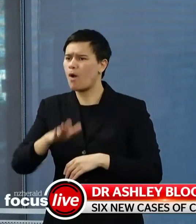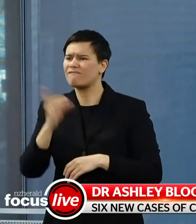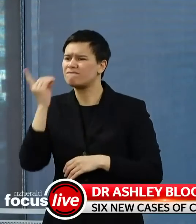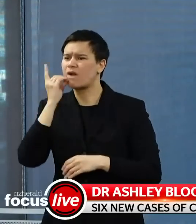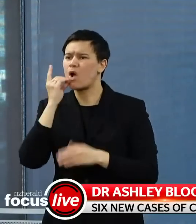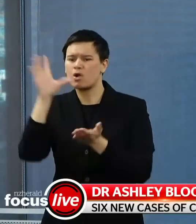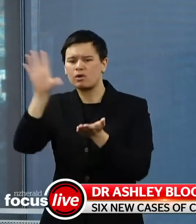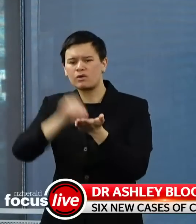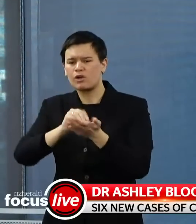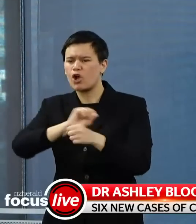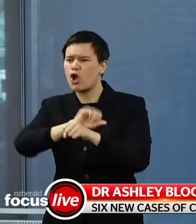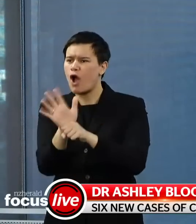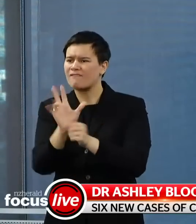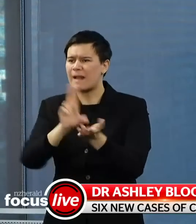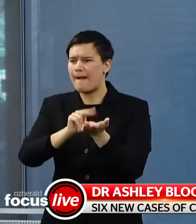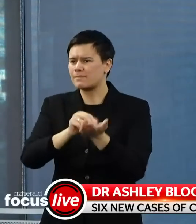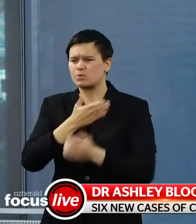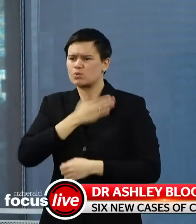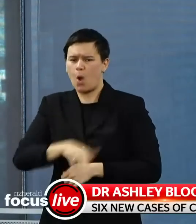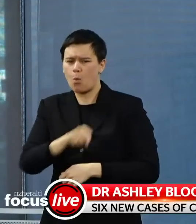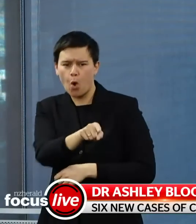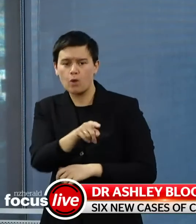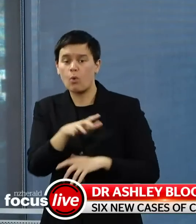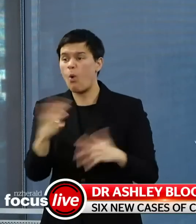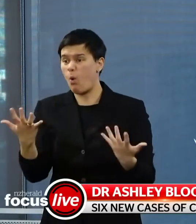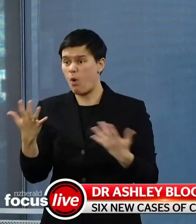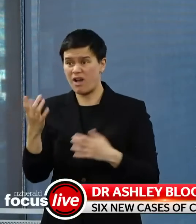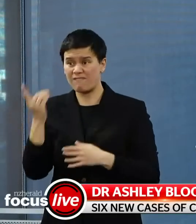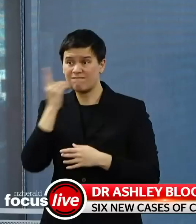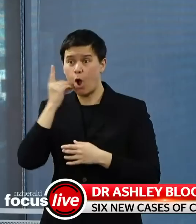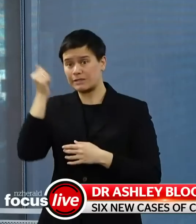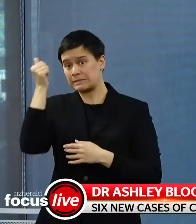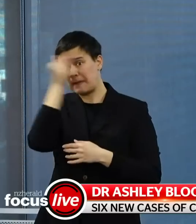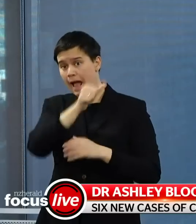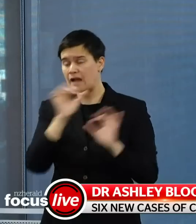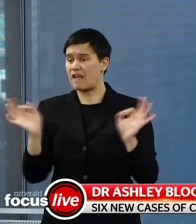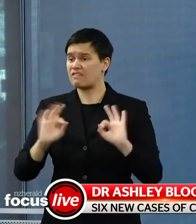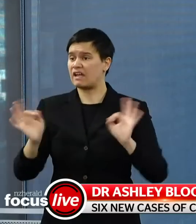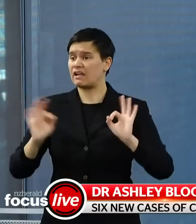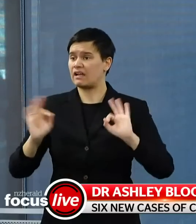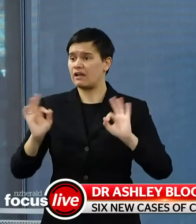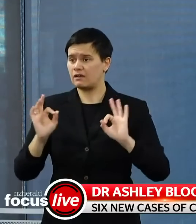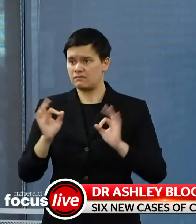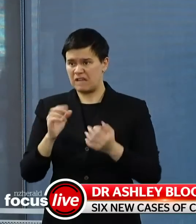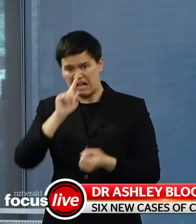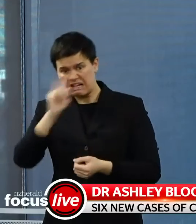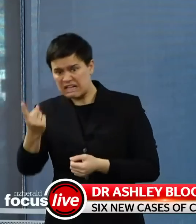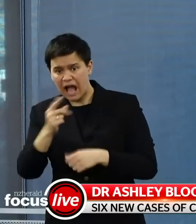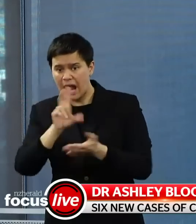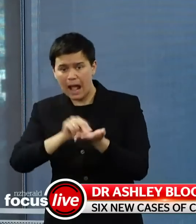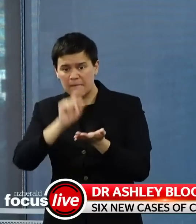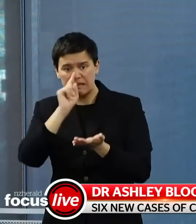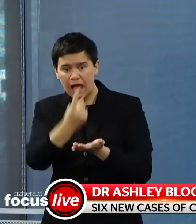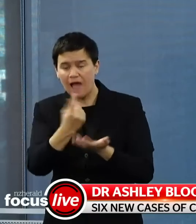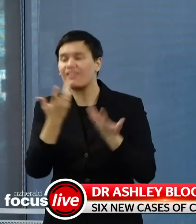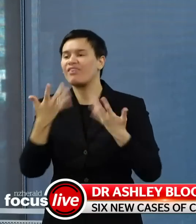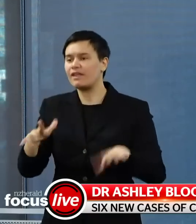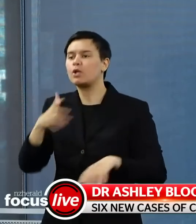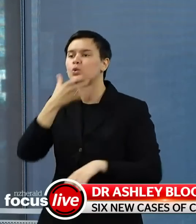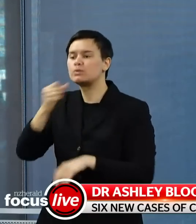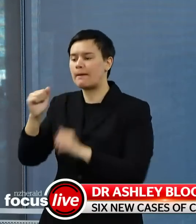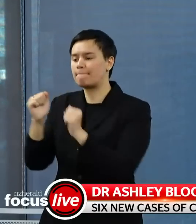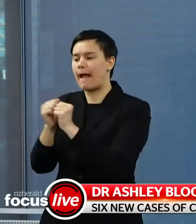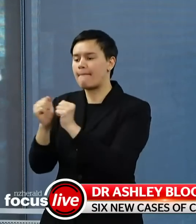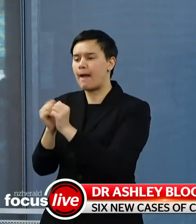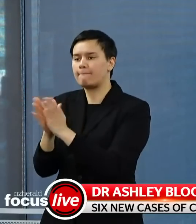who they've seen if they are not able to use the app. Just a comment now I'd like to take a moment to provide feedback